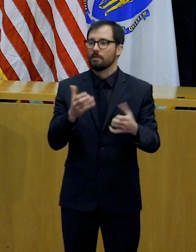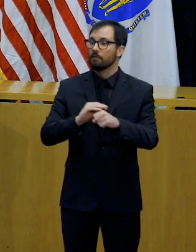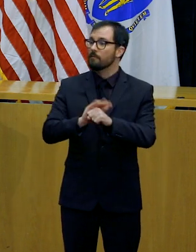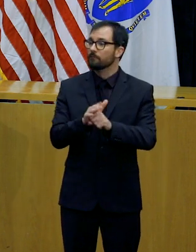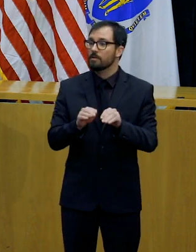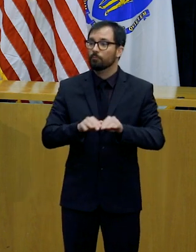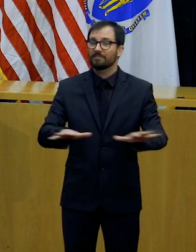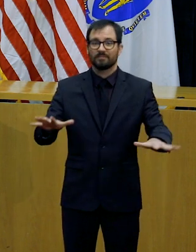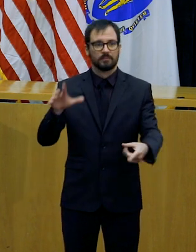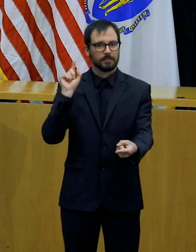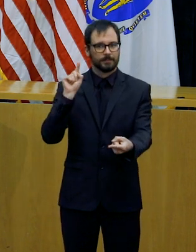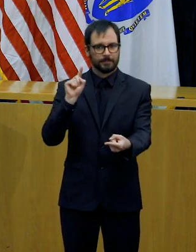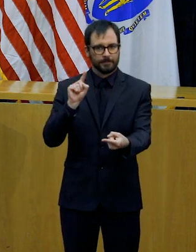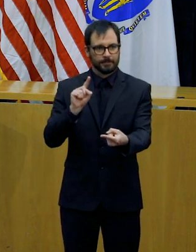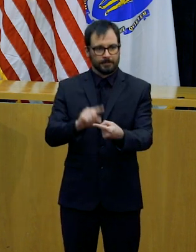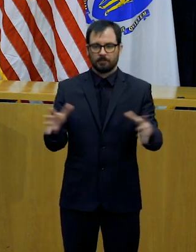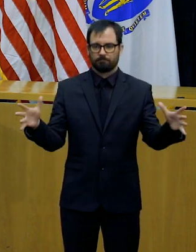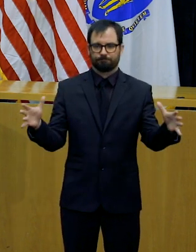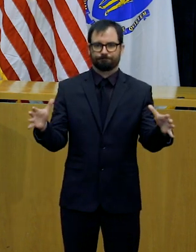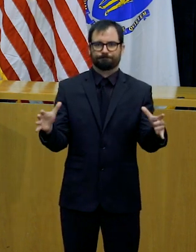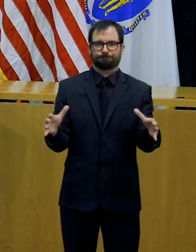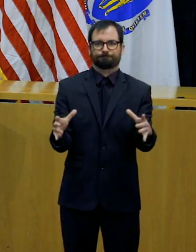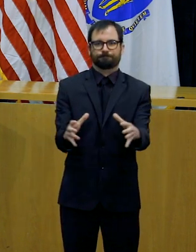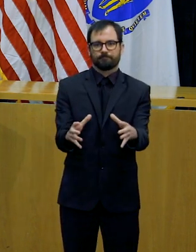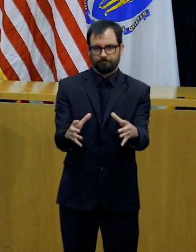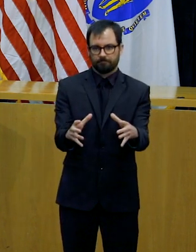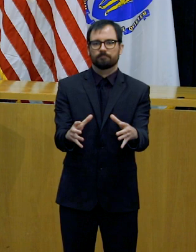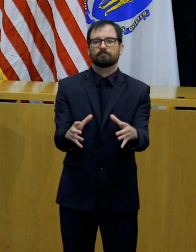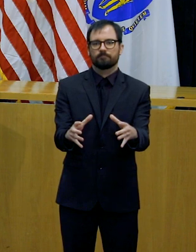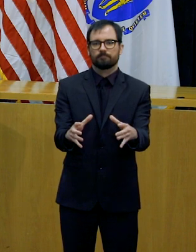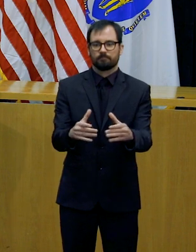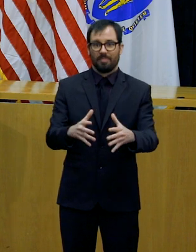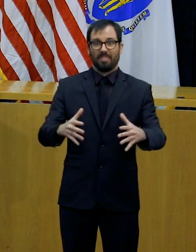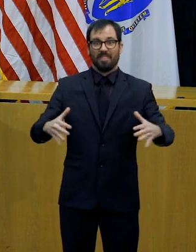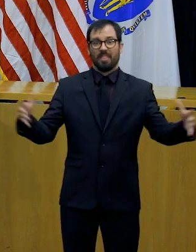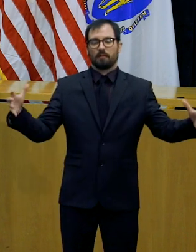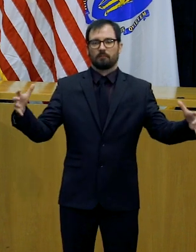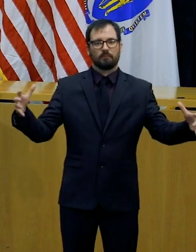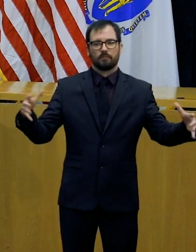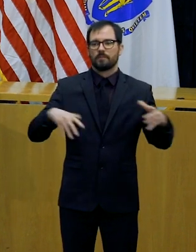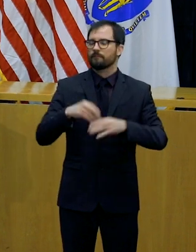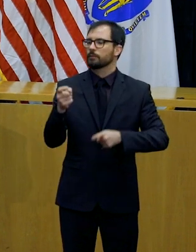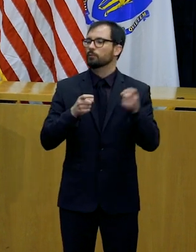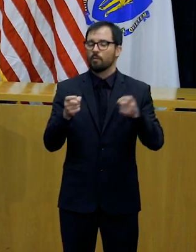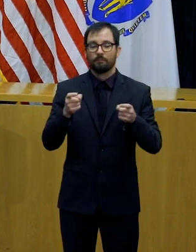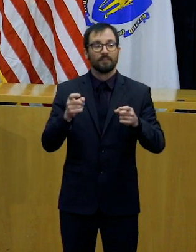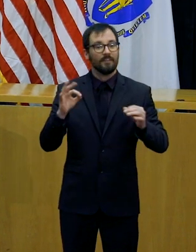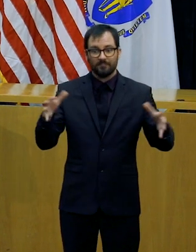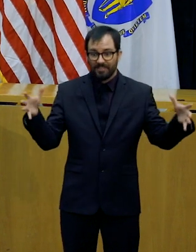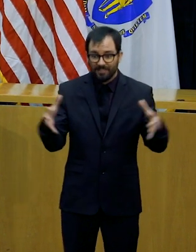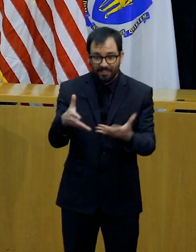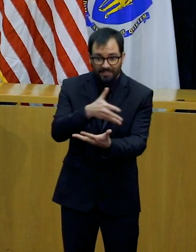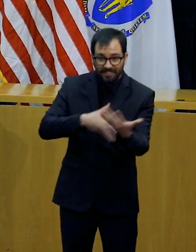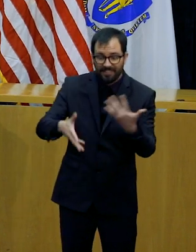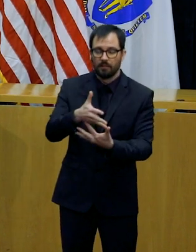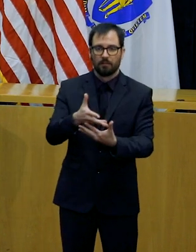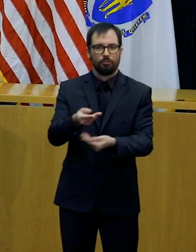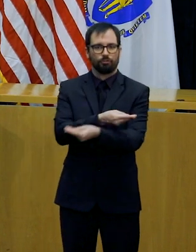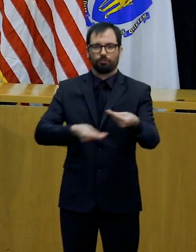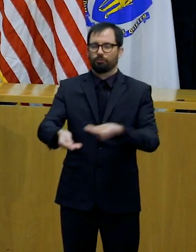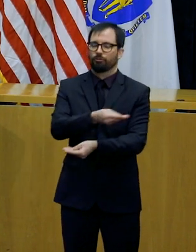opportunities for person to person contact. Taking action now to limit the spread of the virus